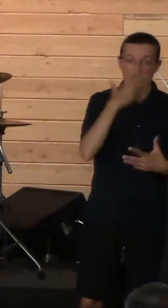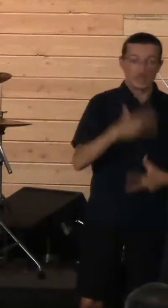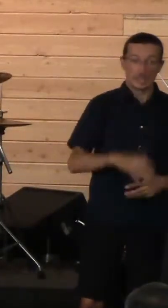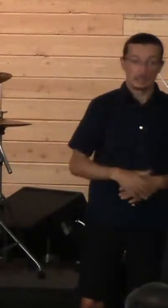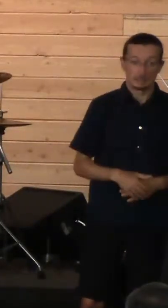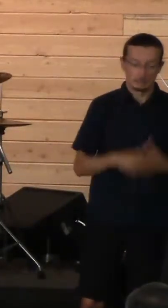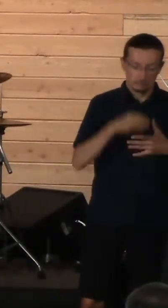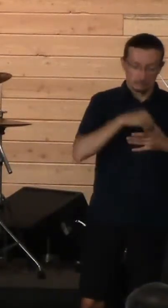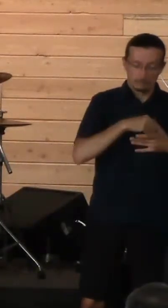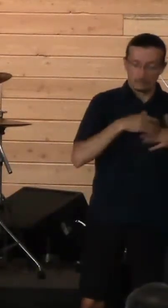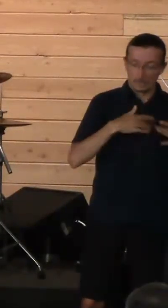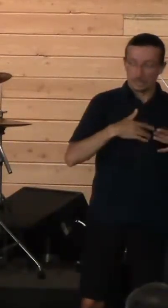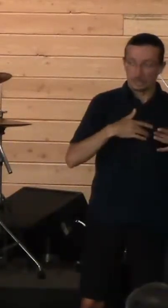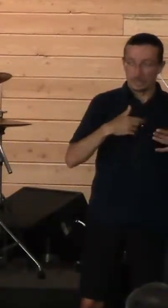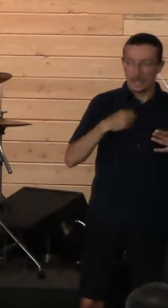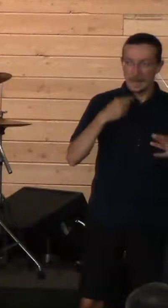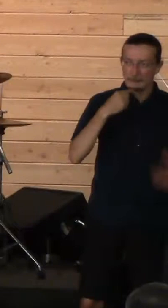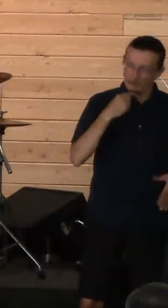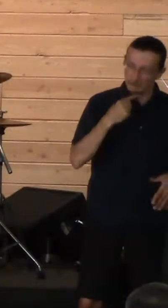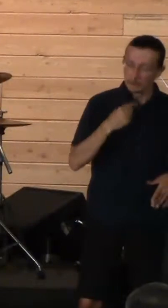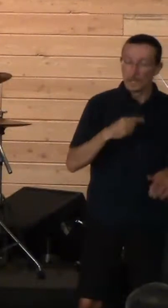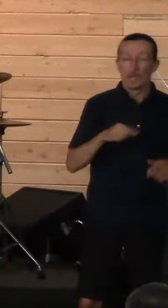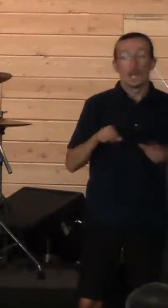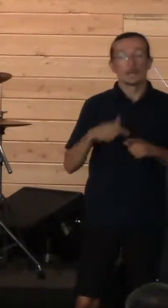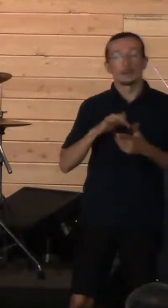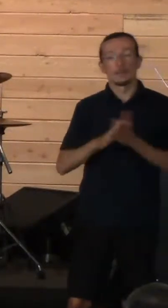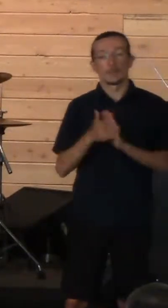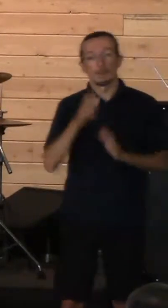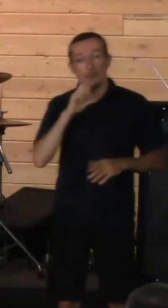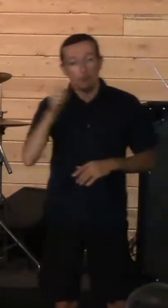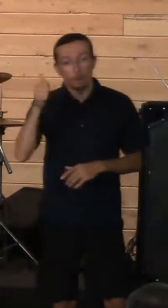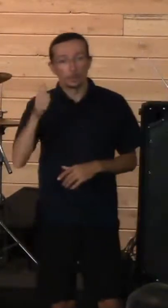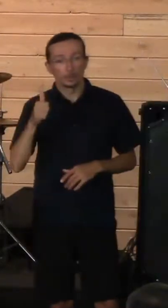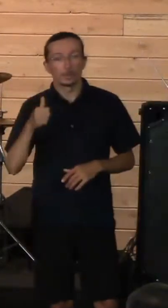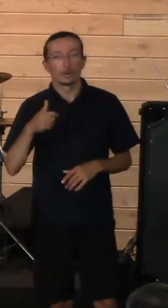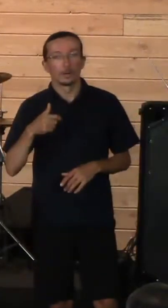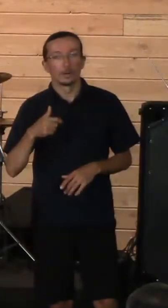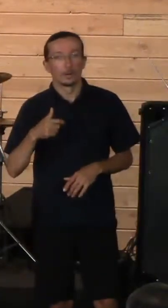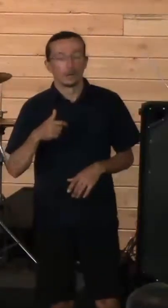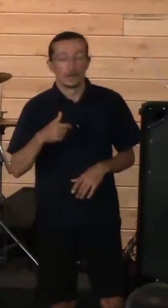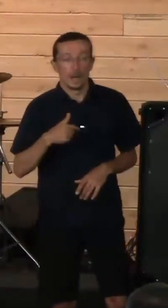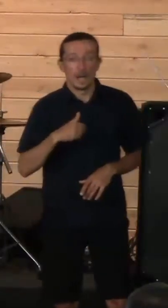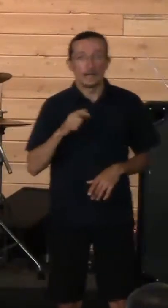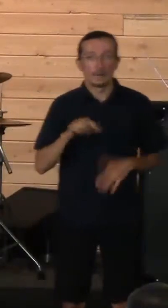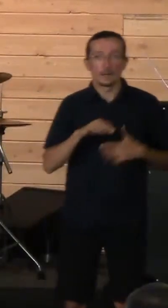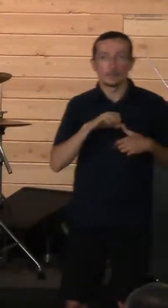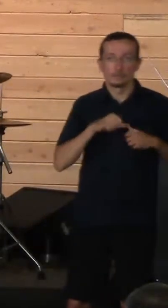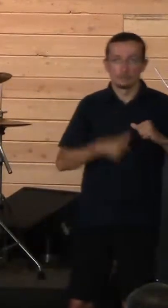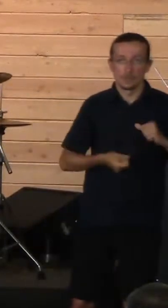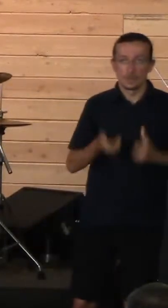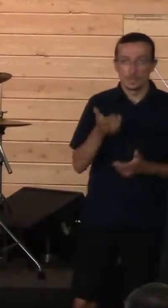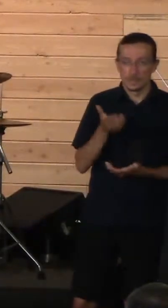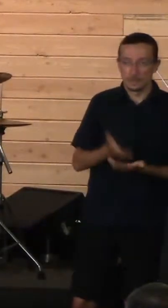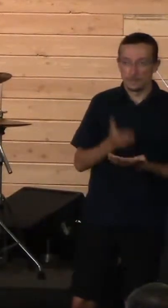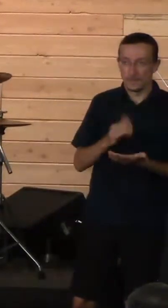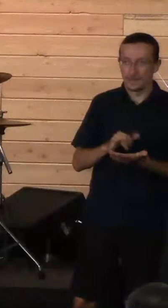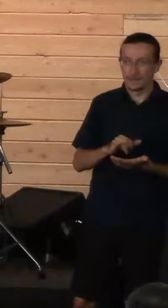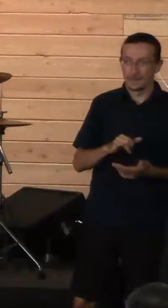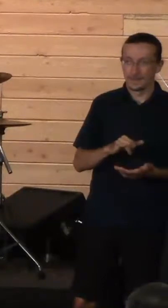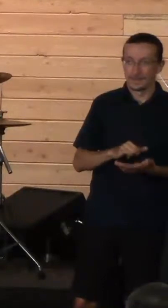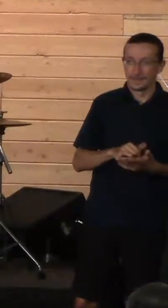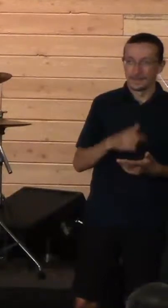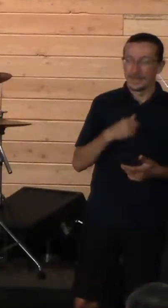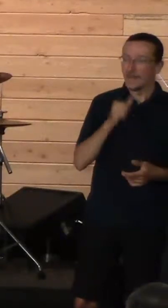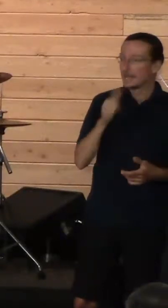But as I've gotten older, what I've had to do is that same thing is I've had to mourn the fact that I didn't have the